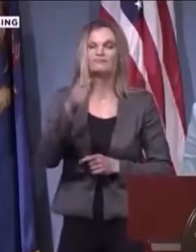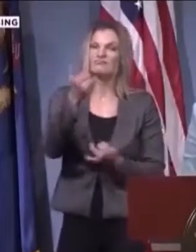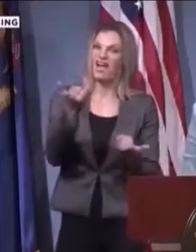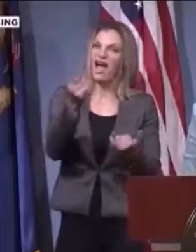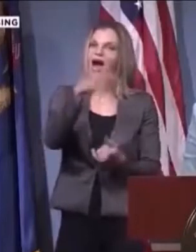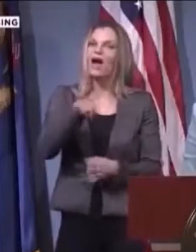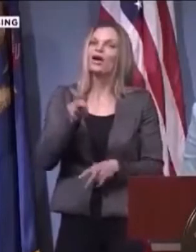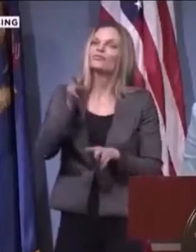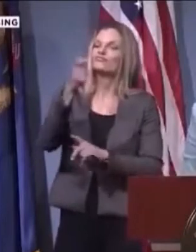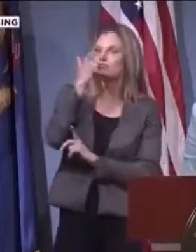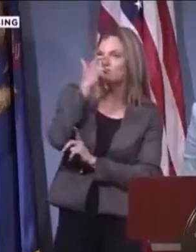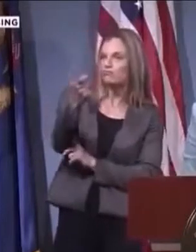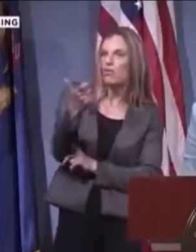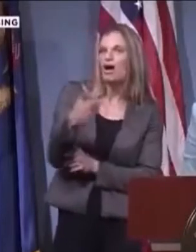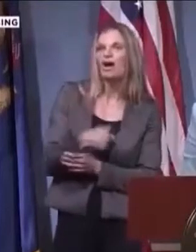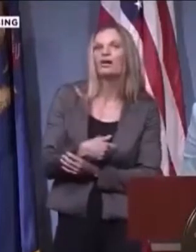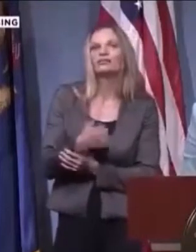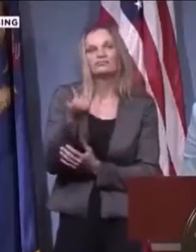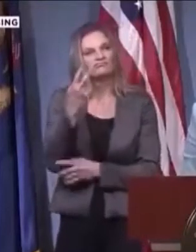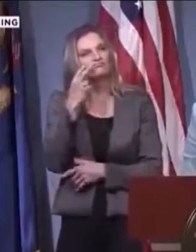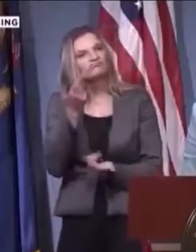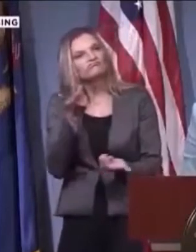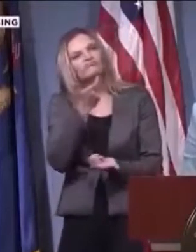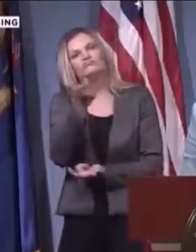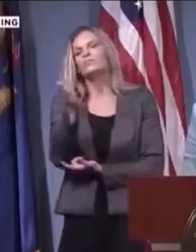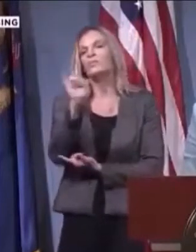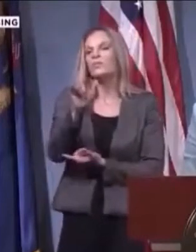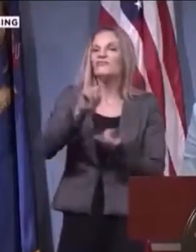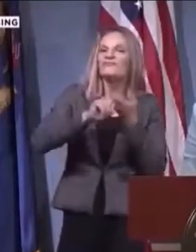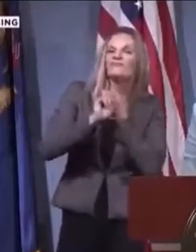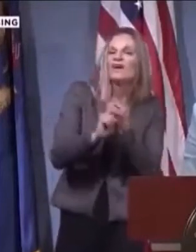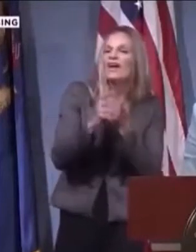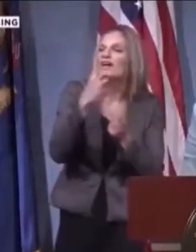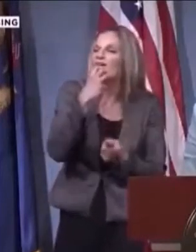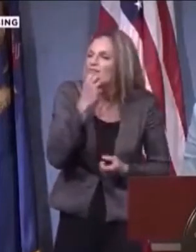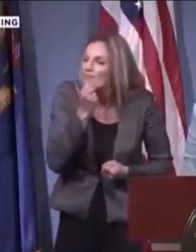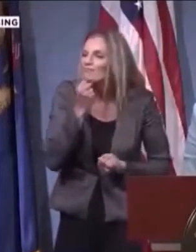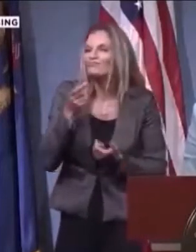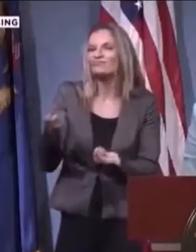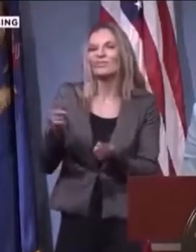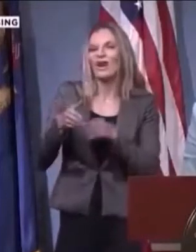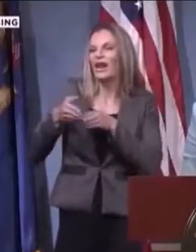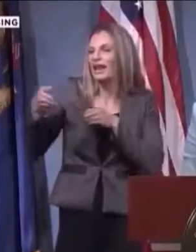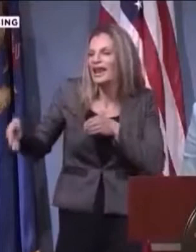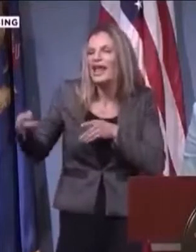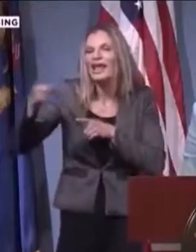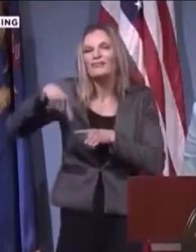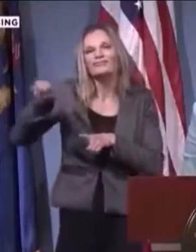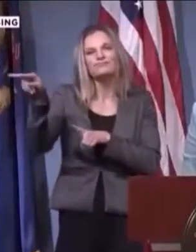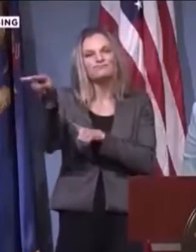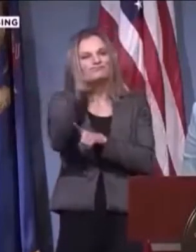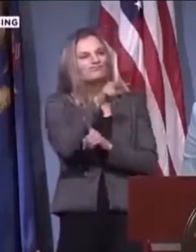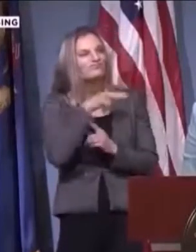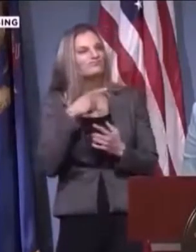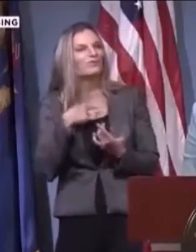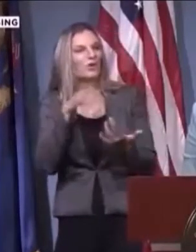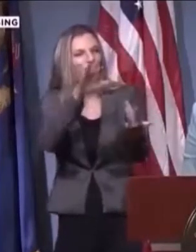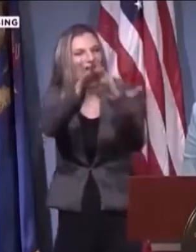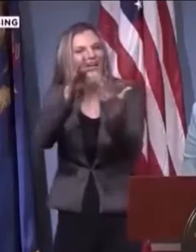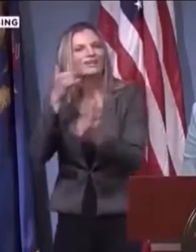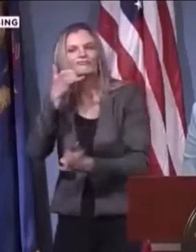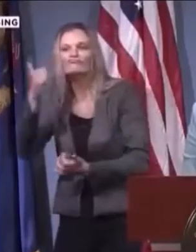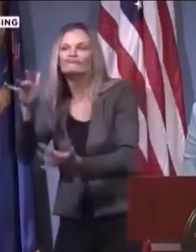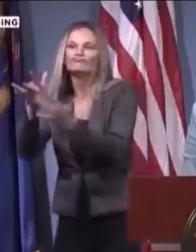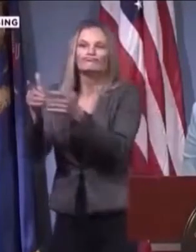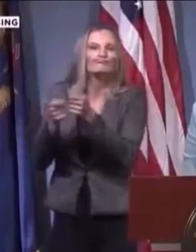live on television. And I think that even though there are people out there